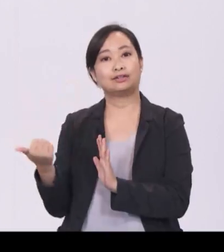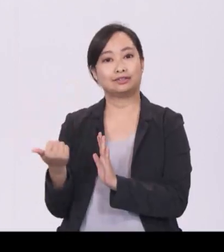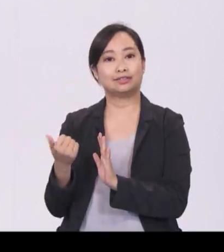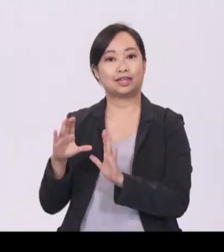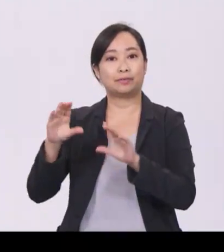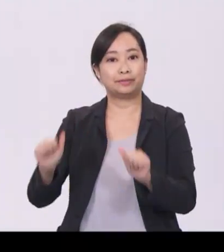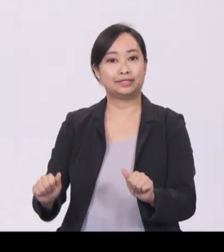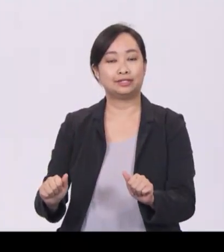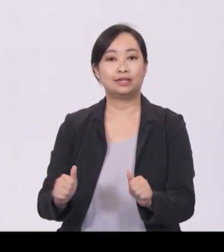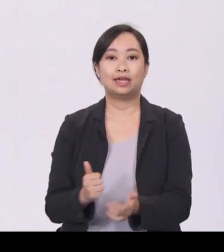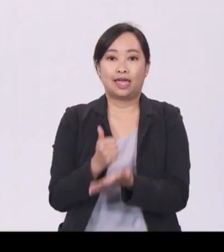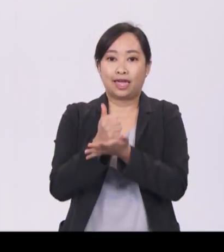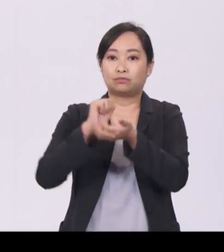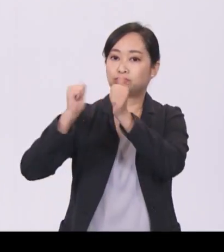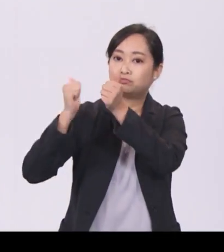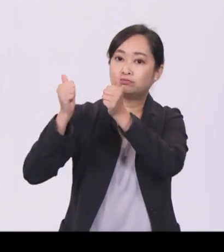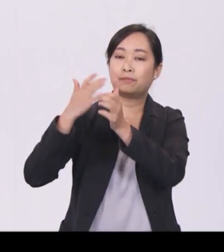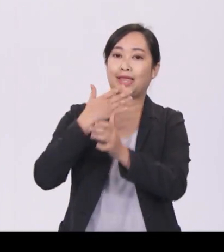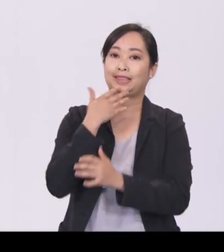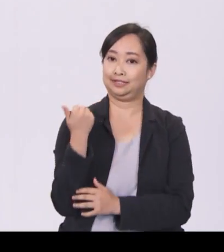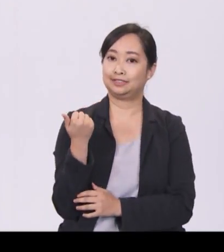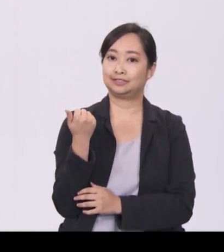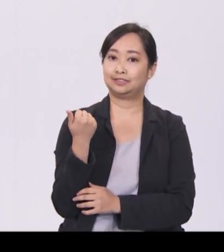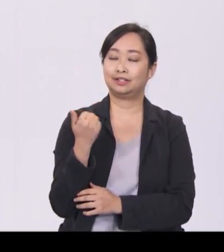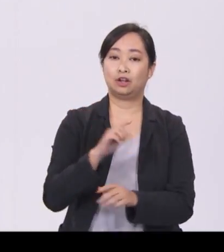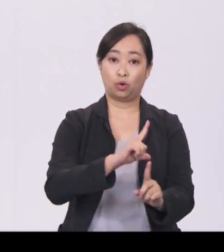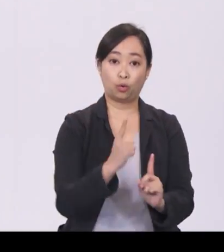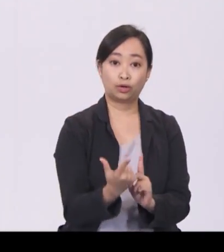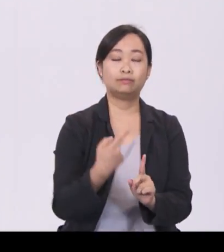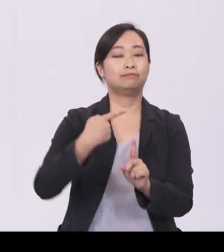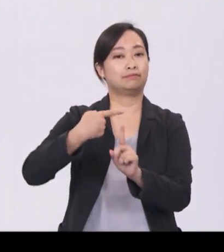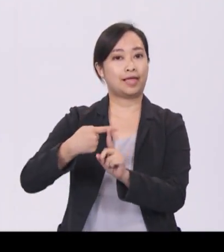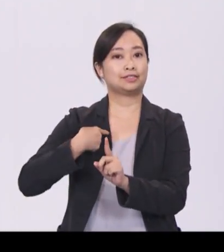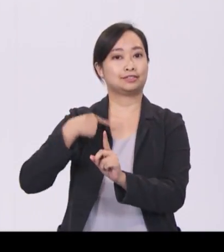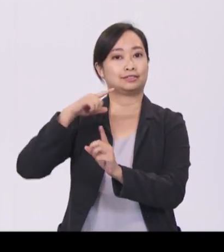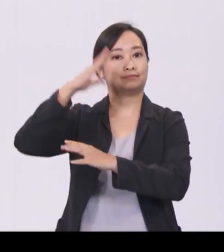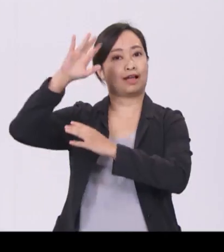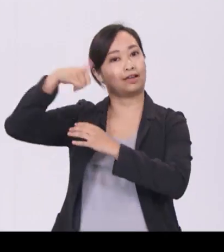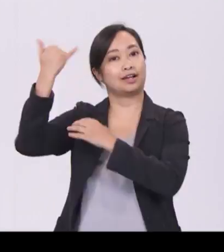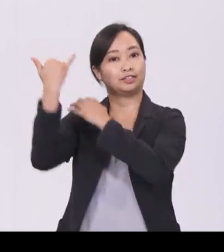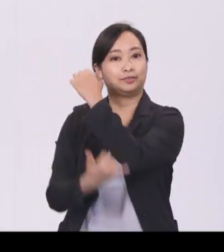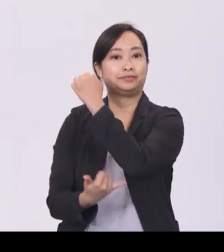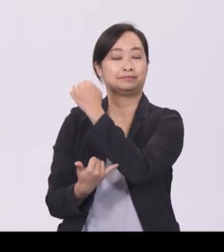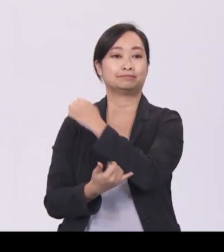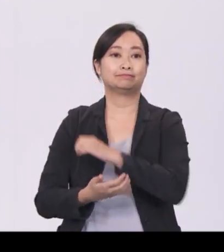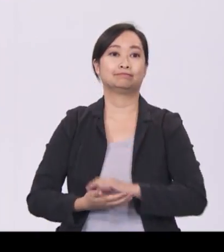help them compete better both locally and abroad. We will combine